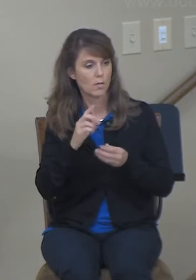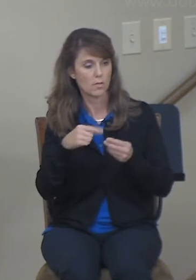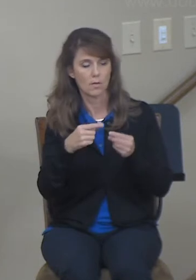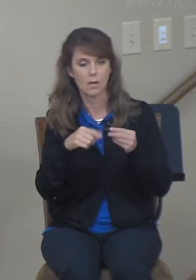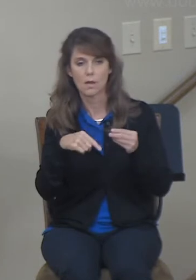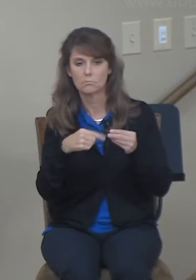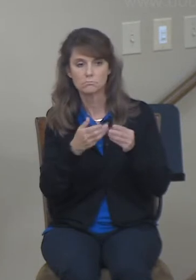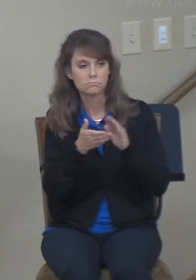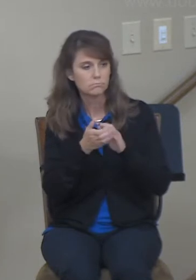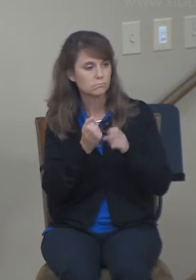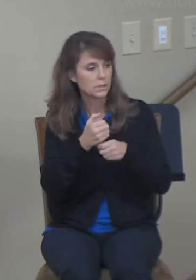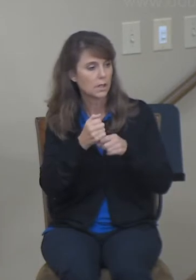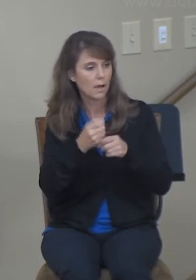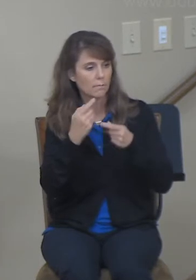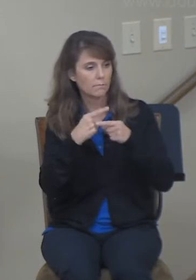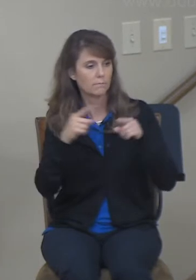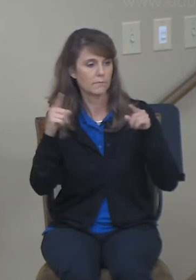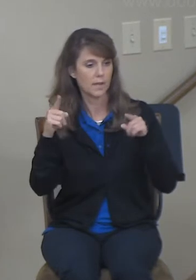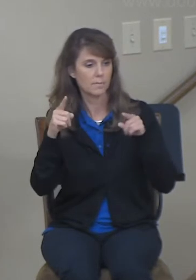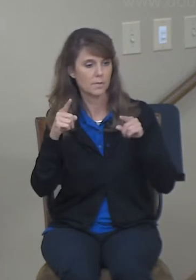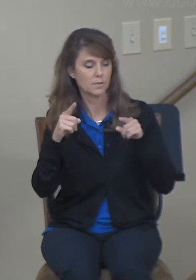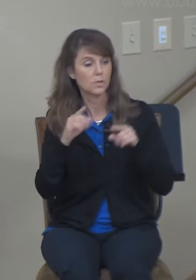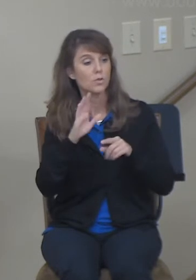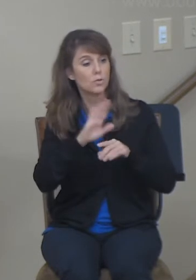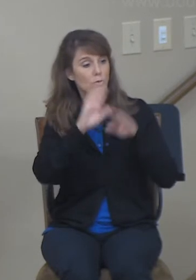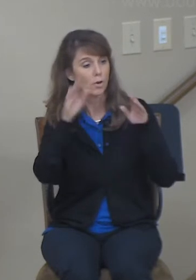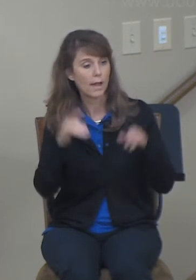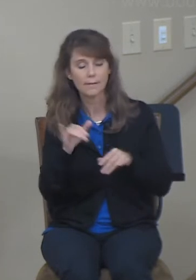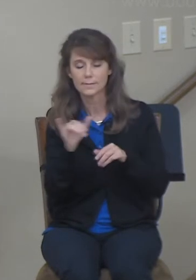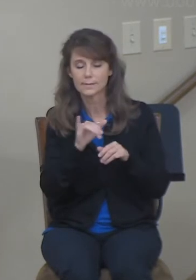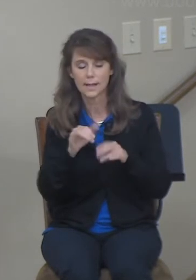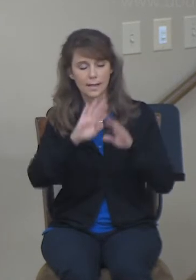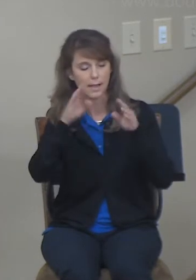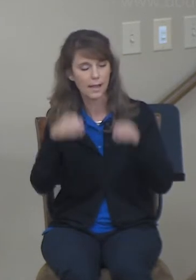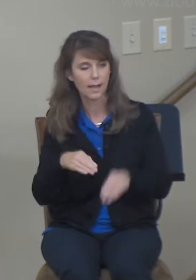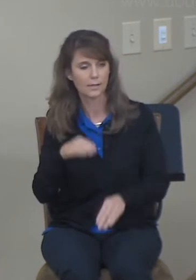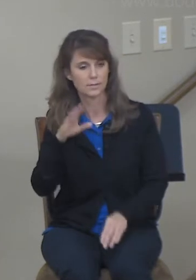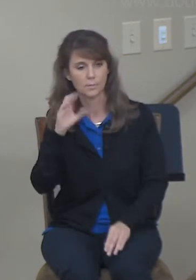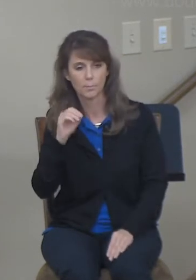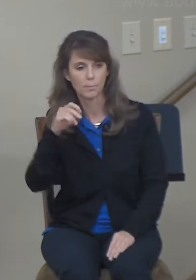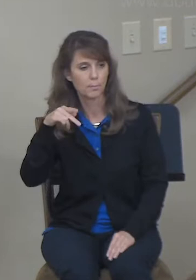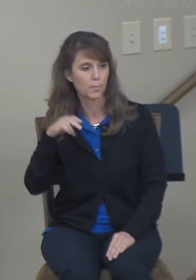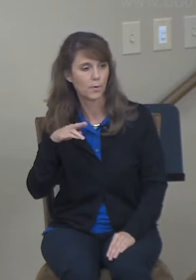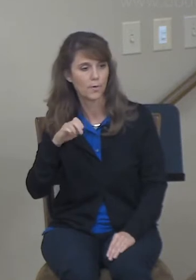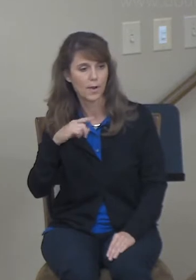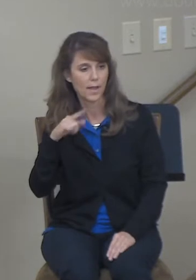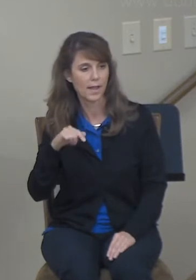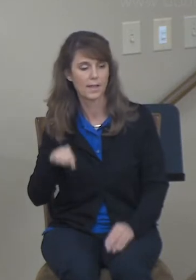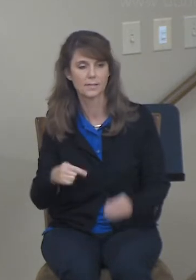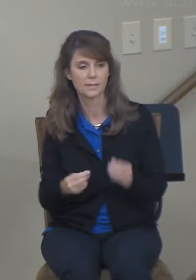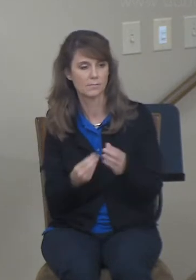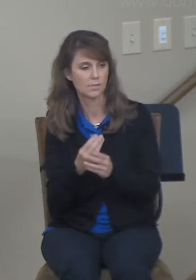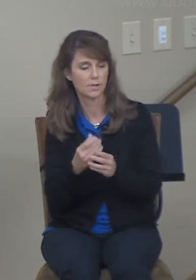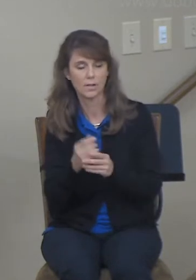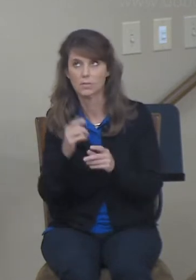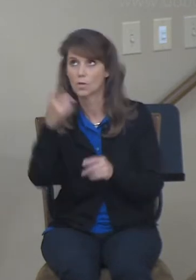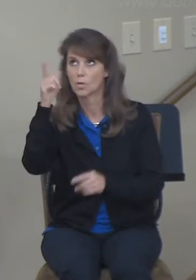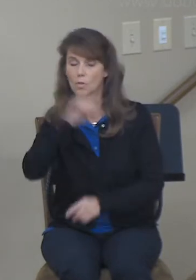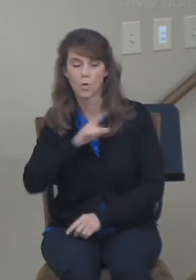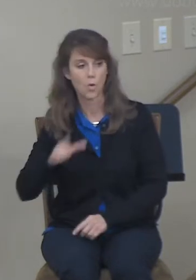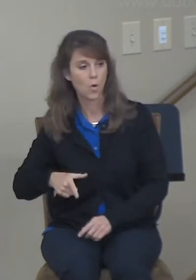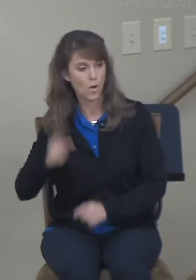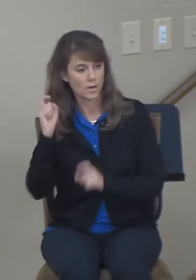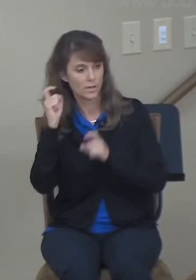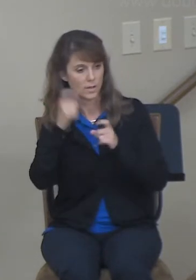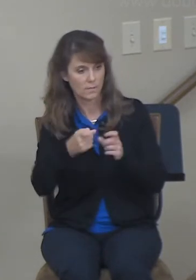Bethlehem. Moreover, may your house be like the house of Perez, who Tamar bore to Judah through the offspring which the Lord will give you by